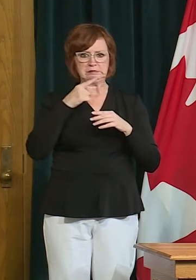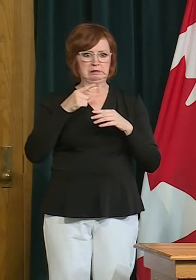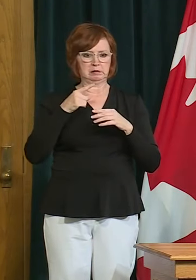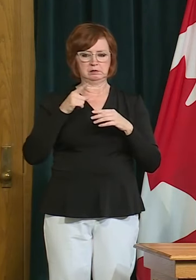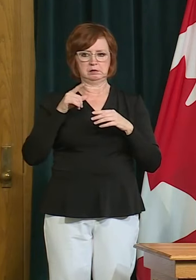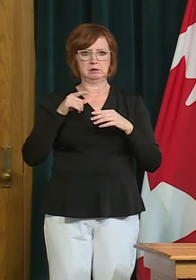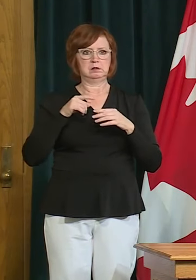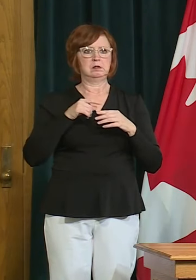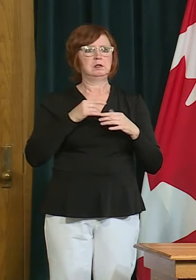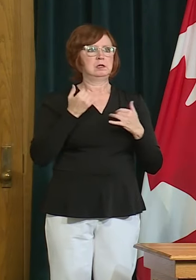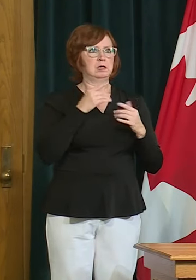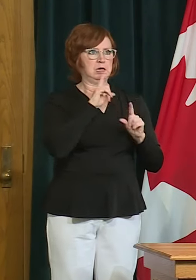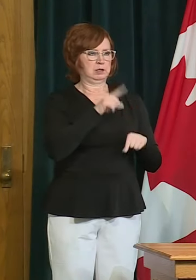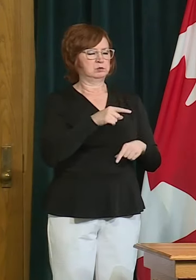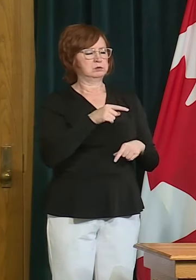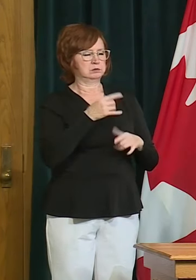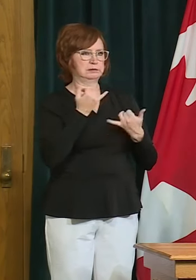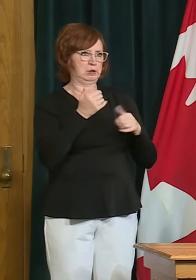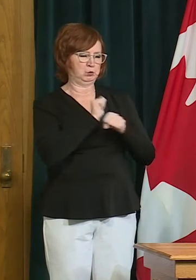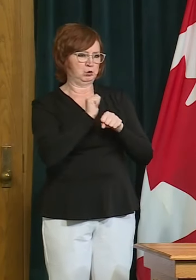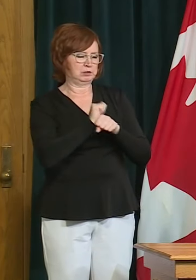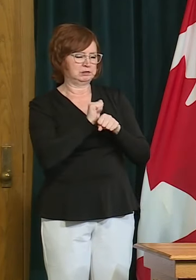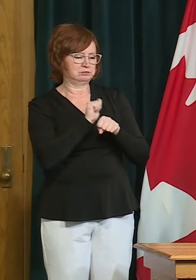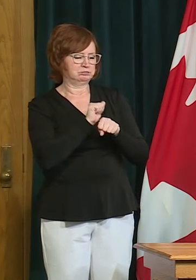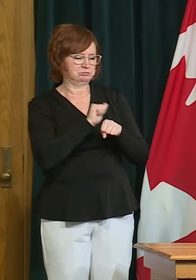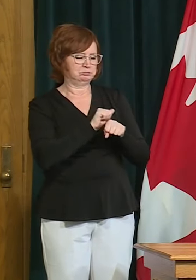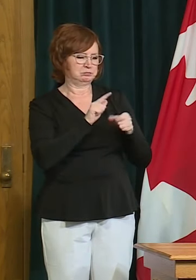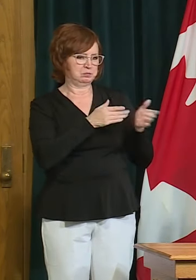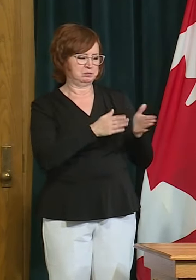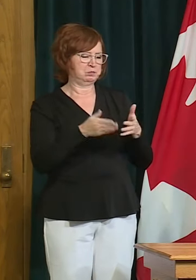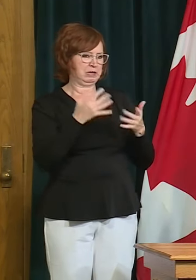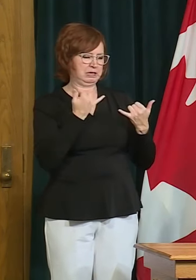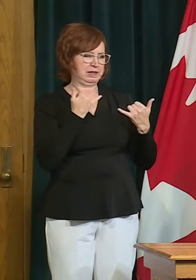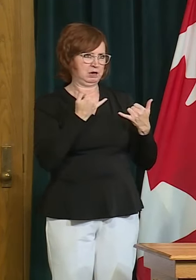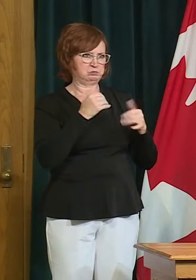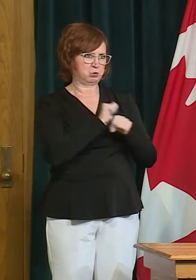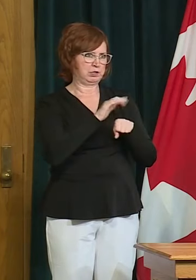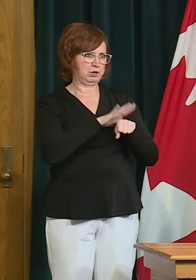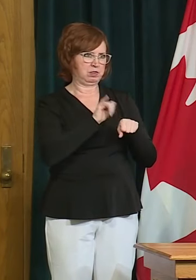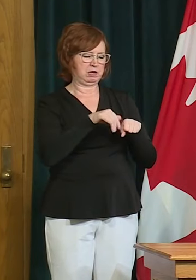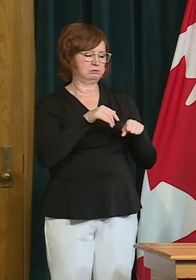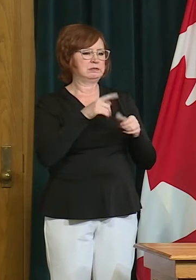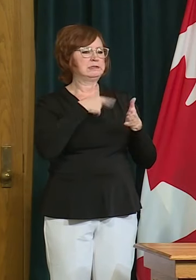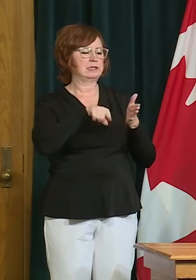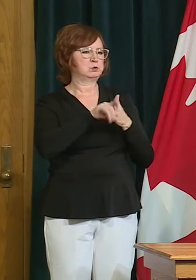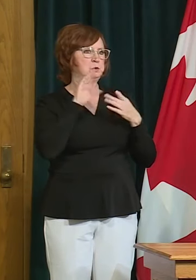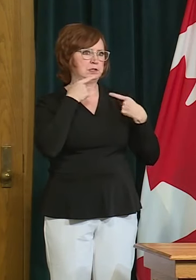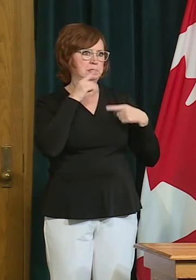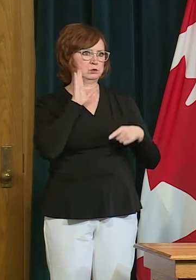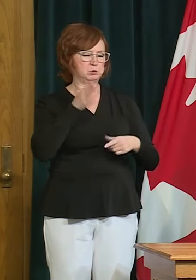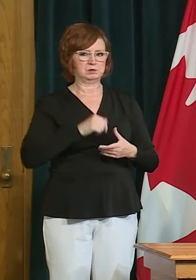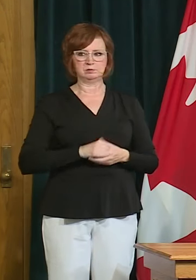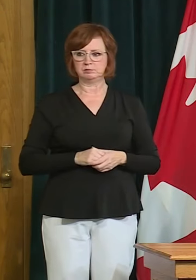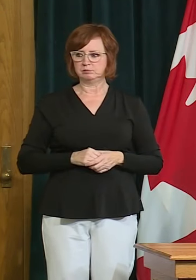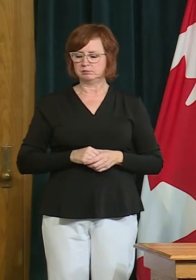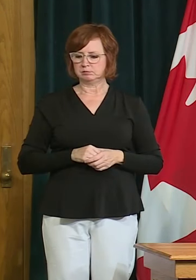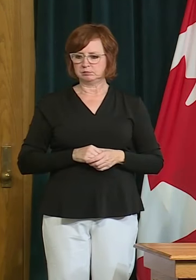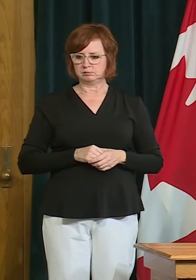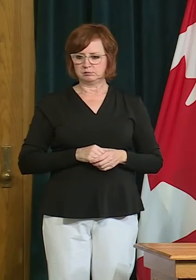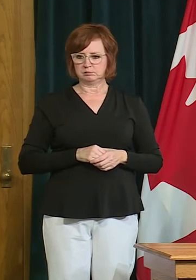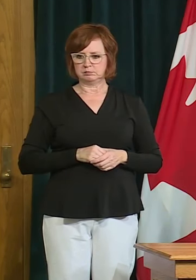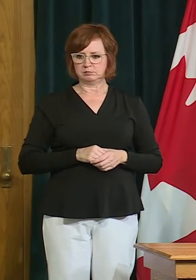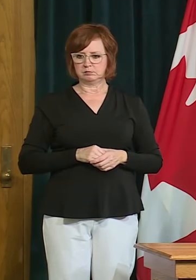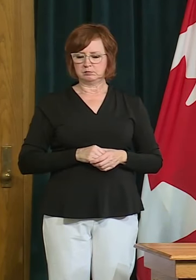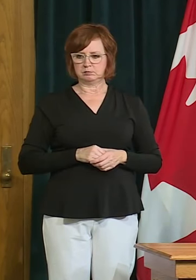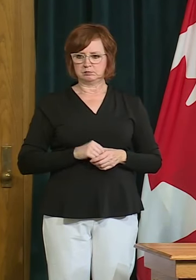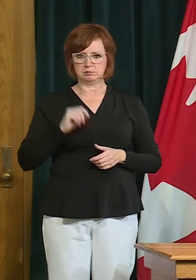work that's uh actively being undertaken we'll have more to say on that uh very early next week follow-up call all